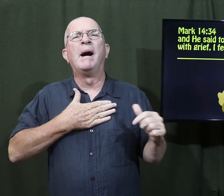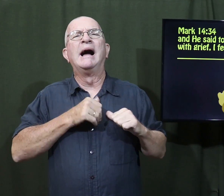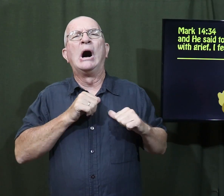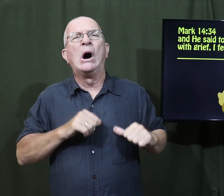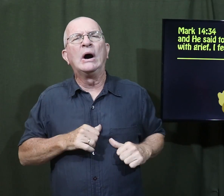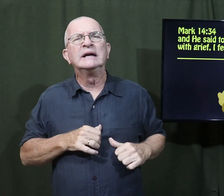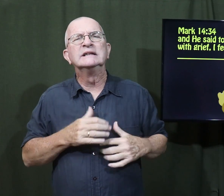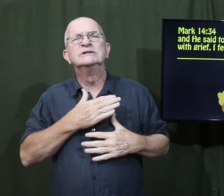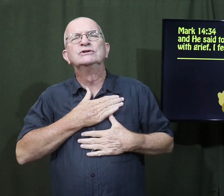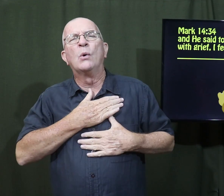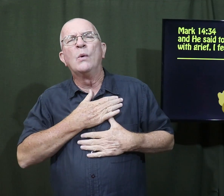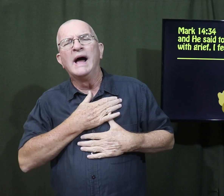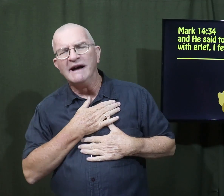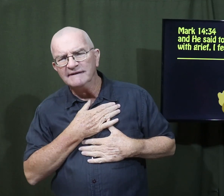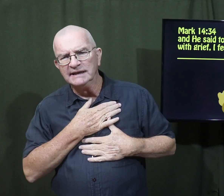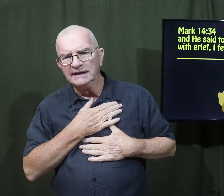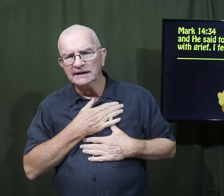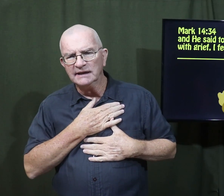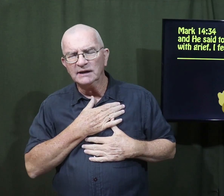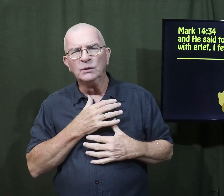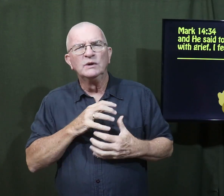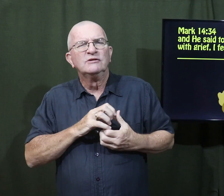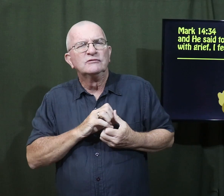My heart is so heavy with grief.